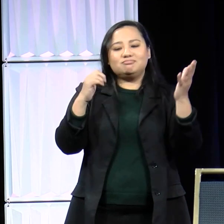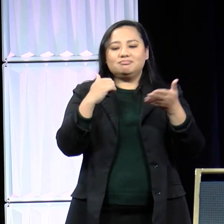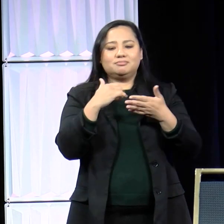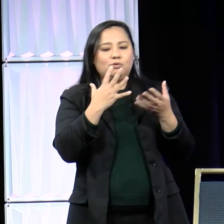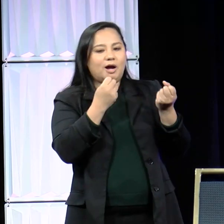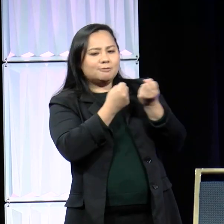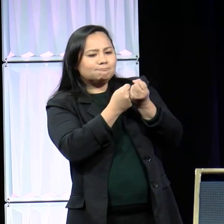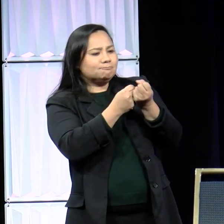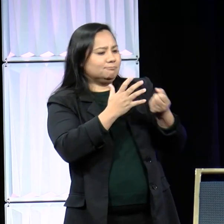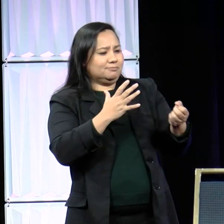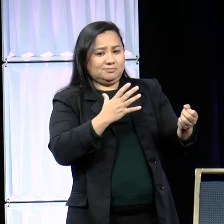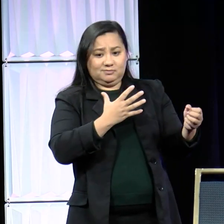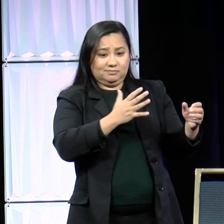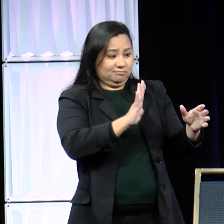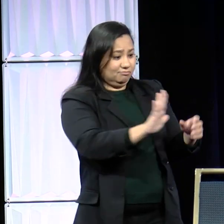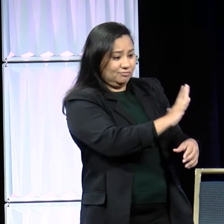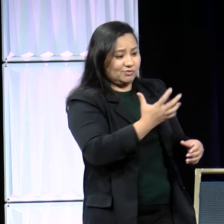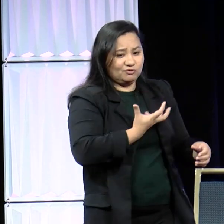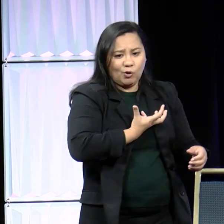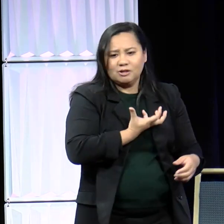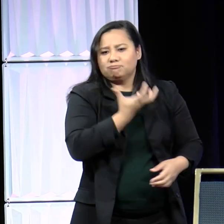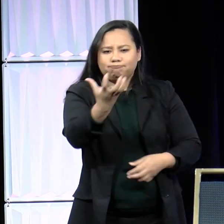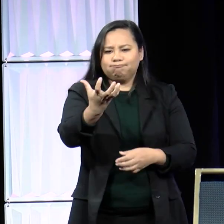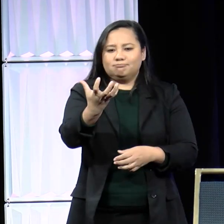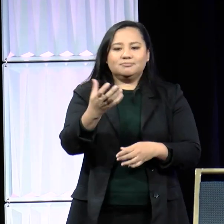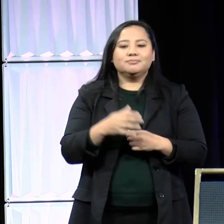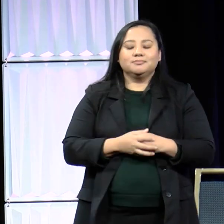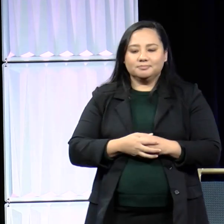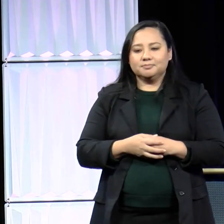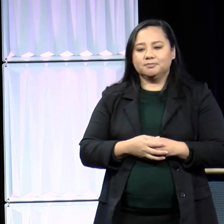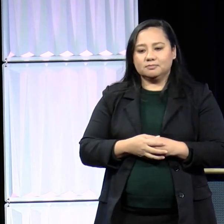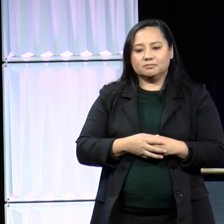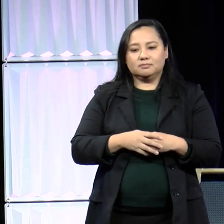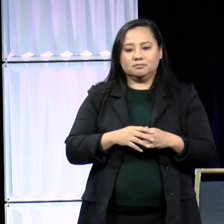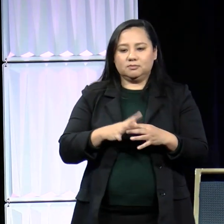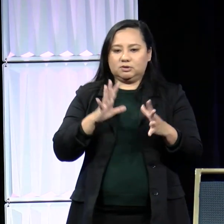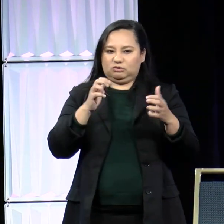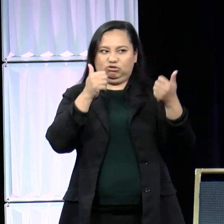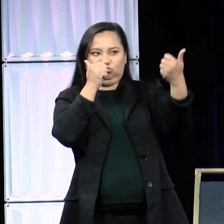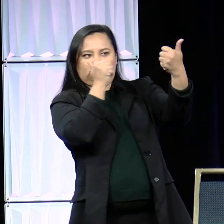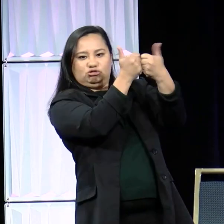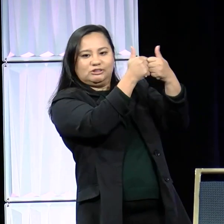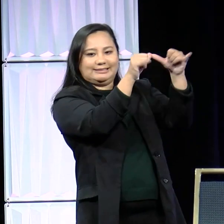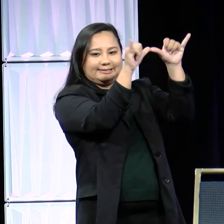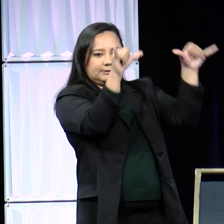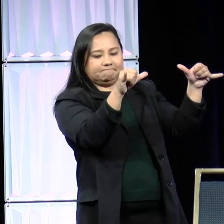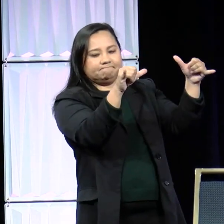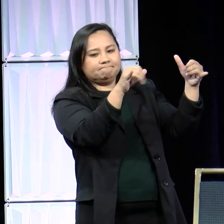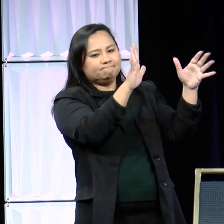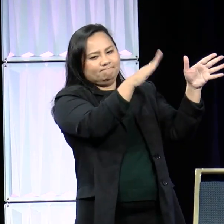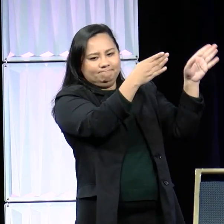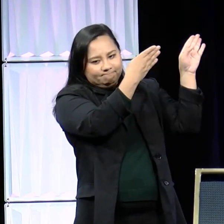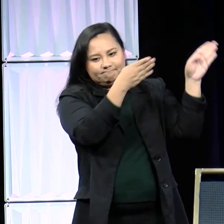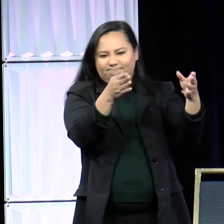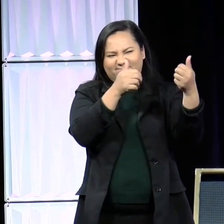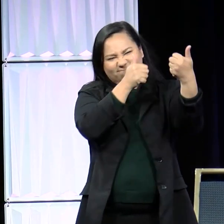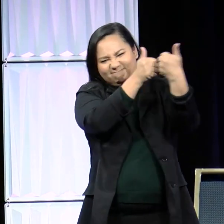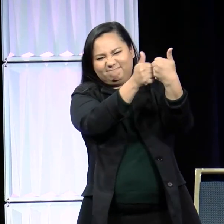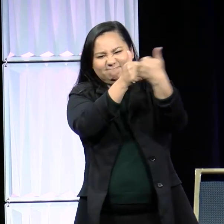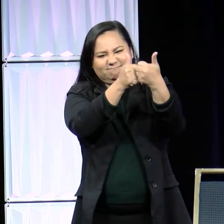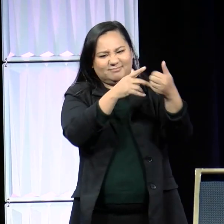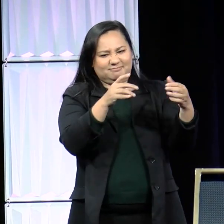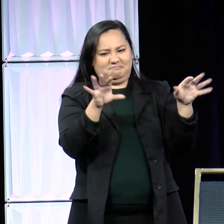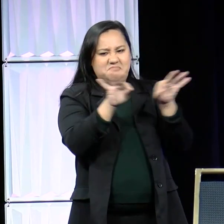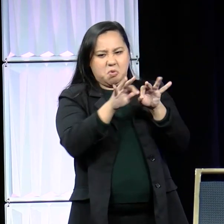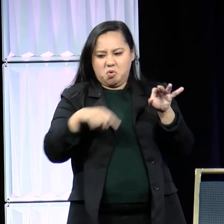community and systems leaders to radically value the expertise of children and young people in this work.